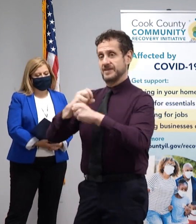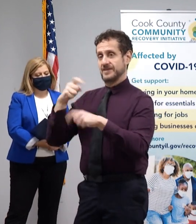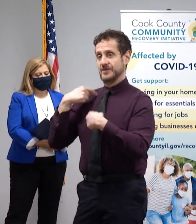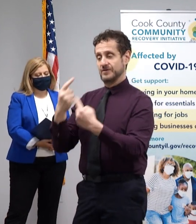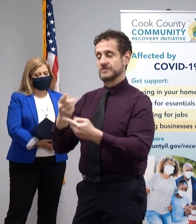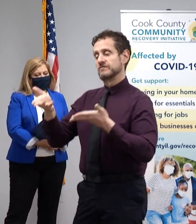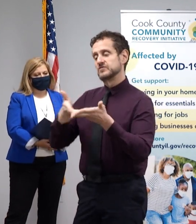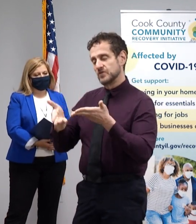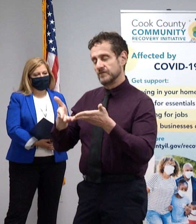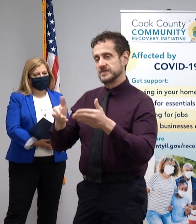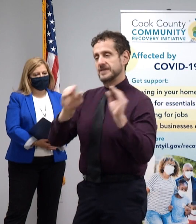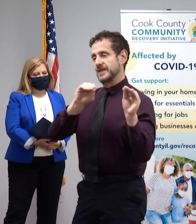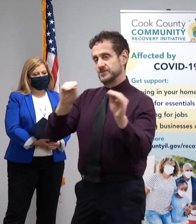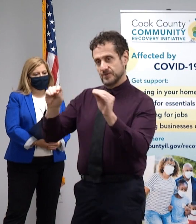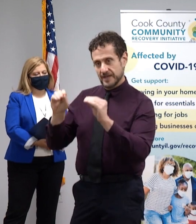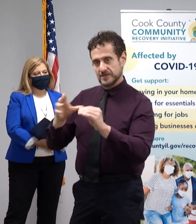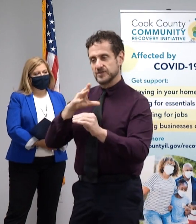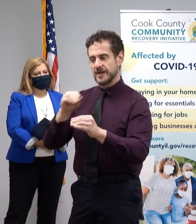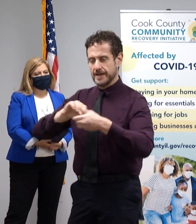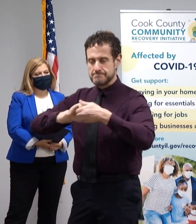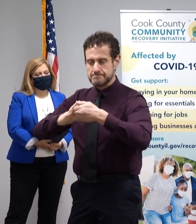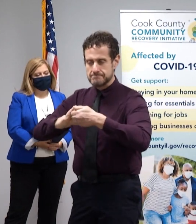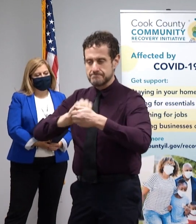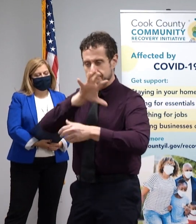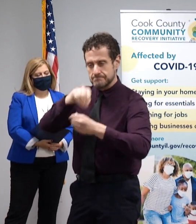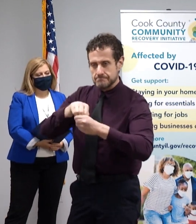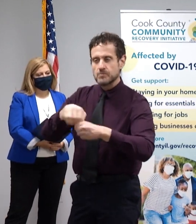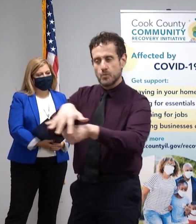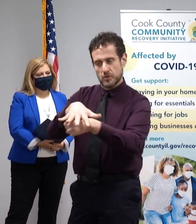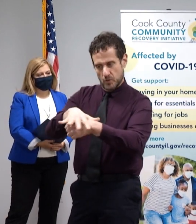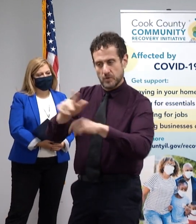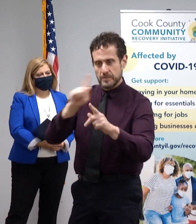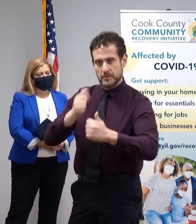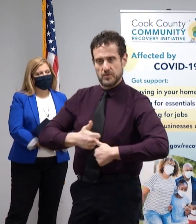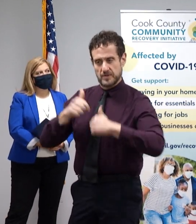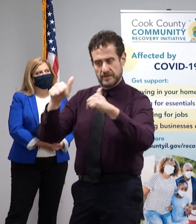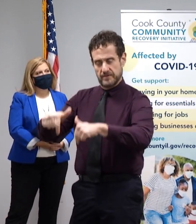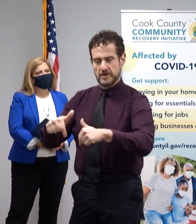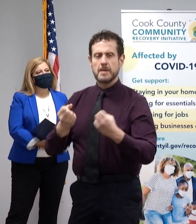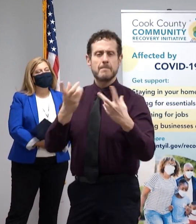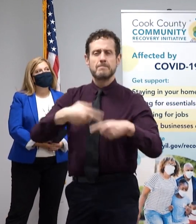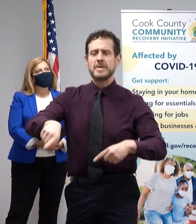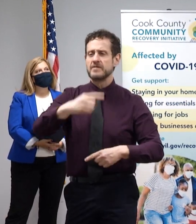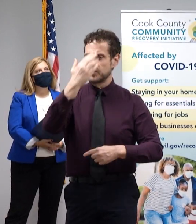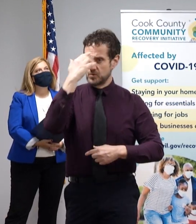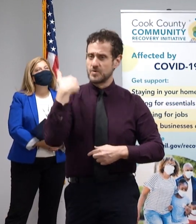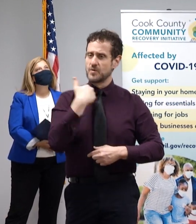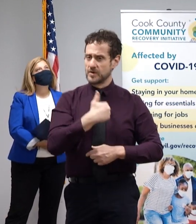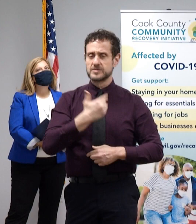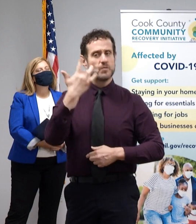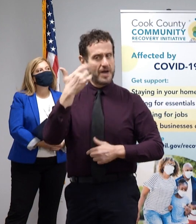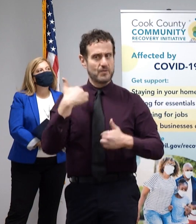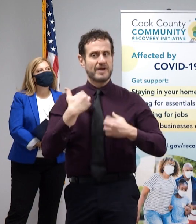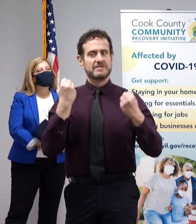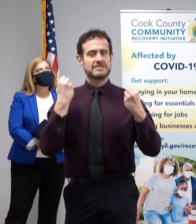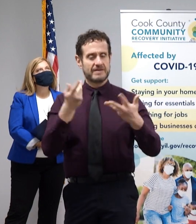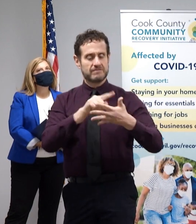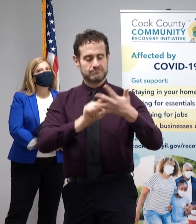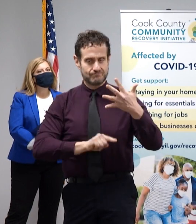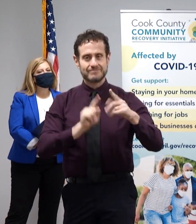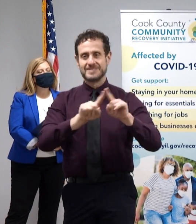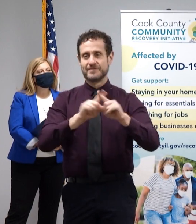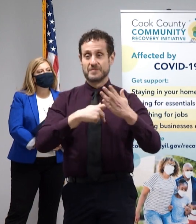service, education, and engagement with local residents. Many of you know us through a number of programs that we have,